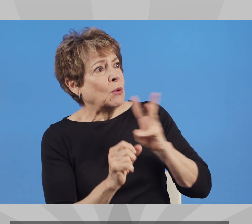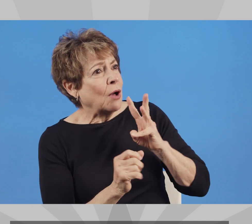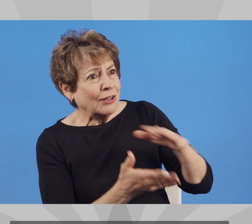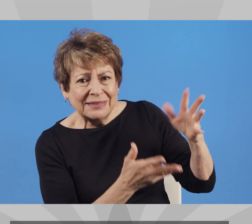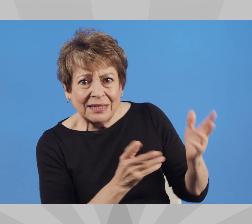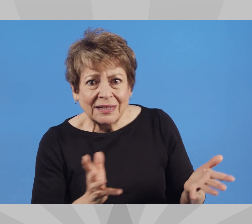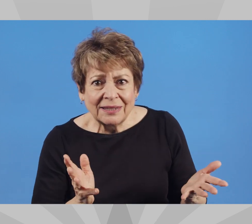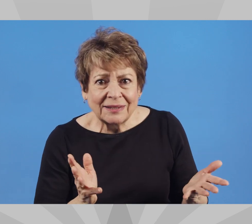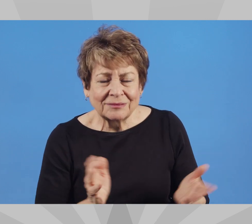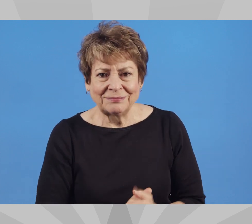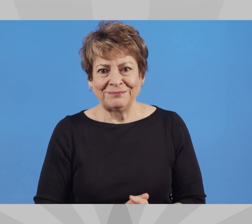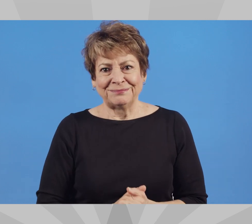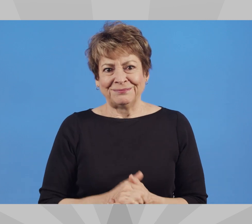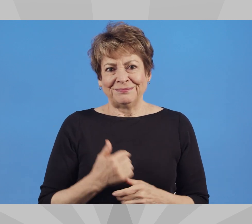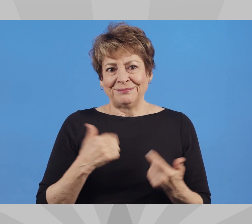safe water.